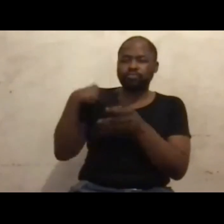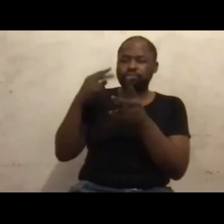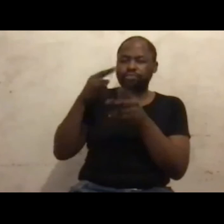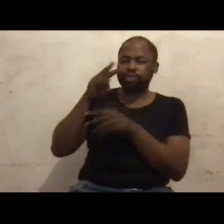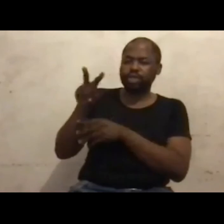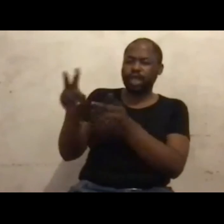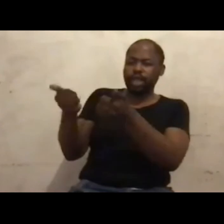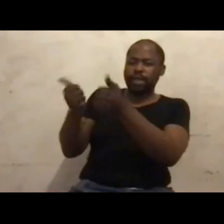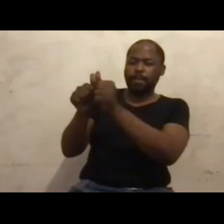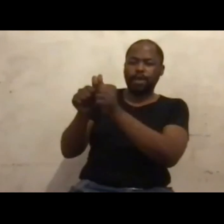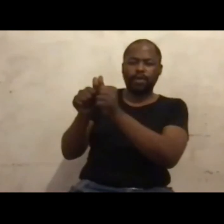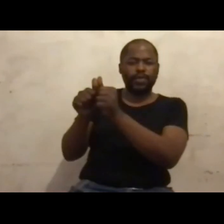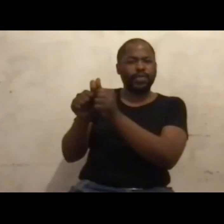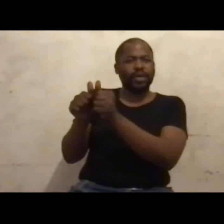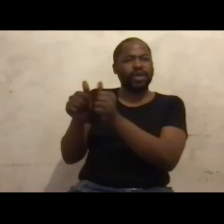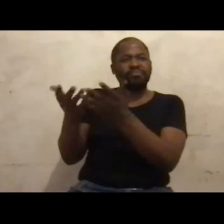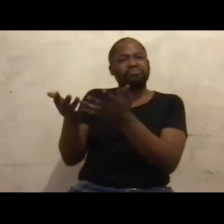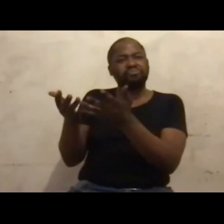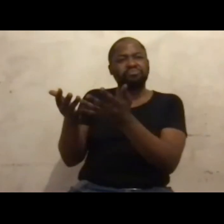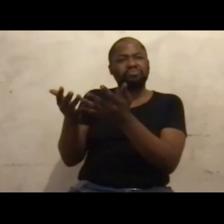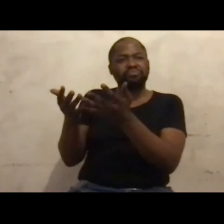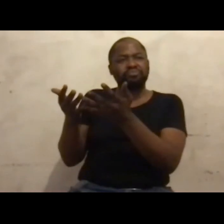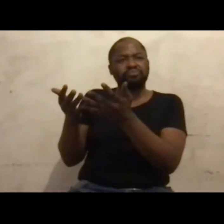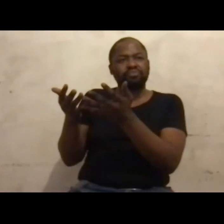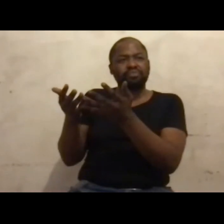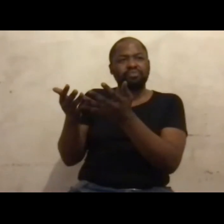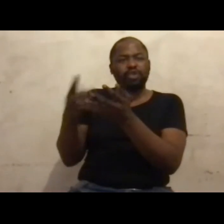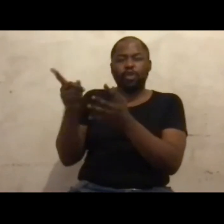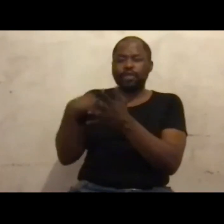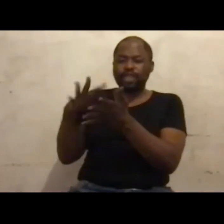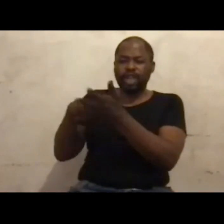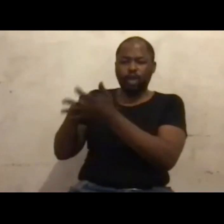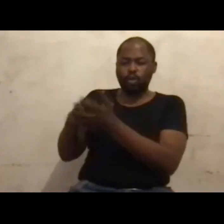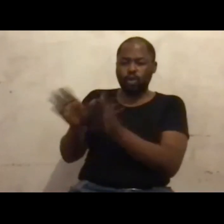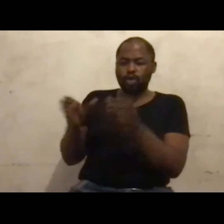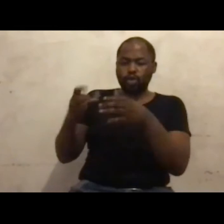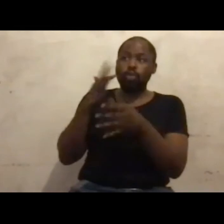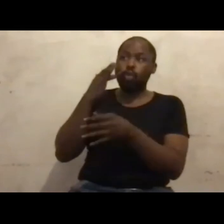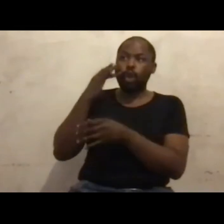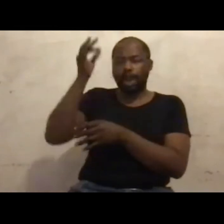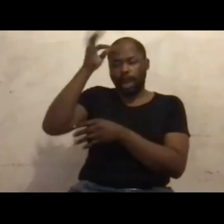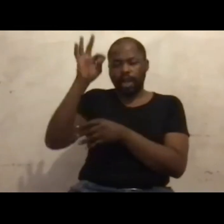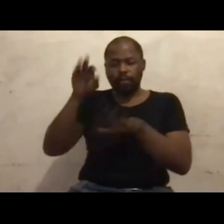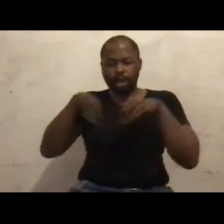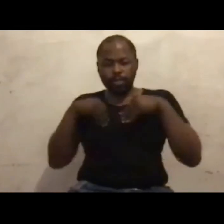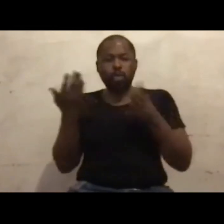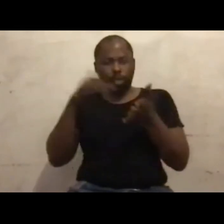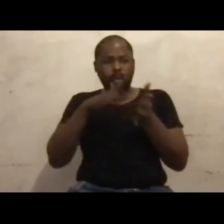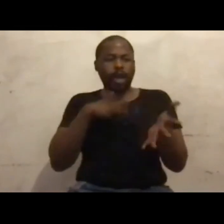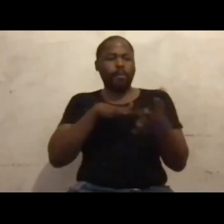oblivious instead of a vulnerable group? But when it suits government, we become a vulnerable group,